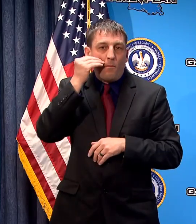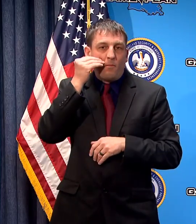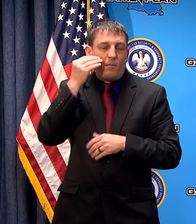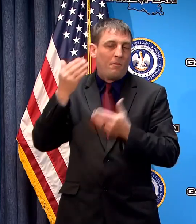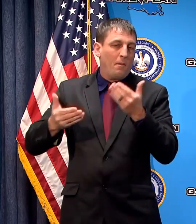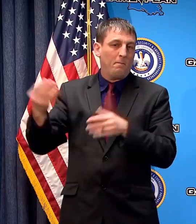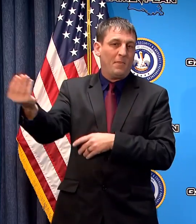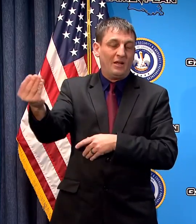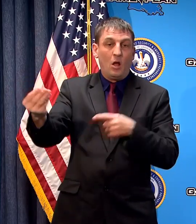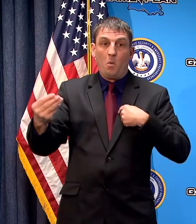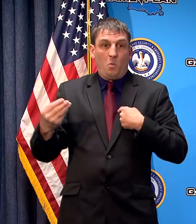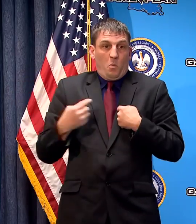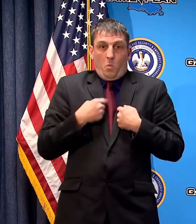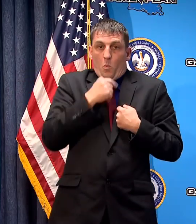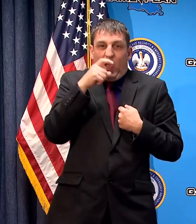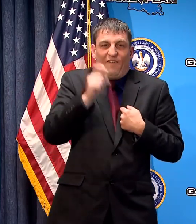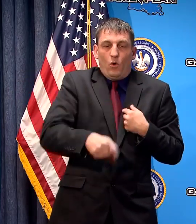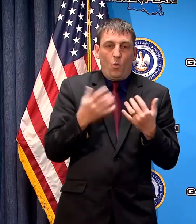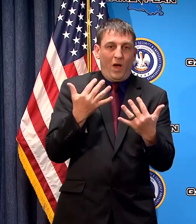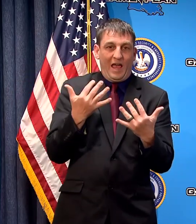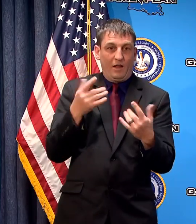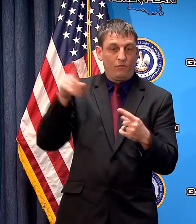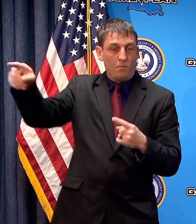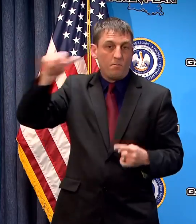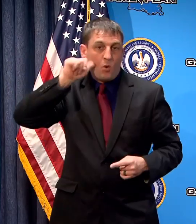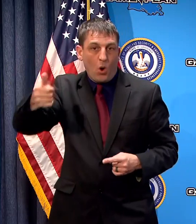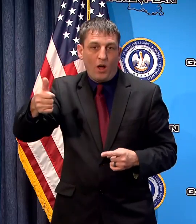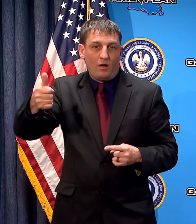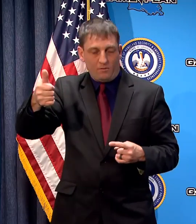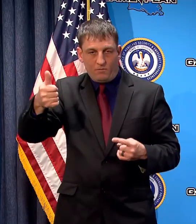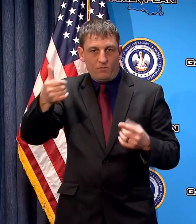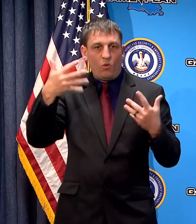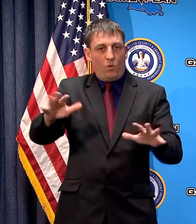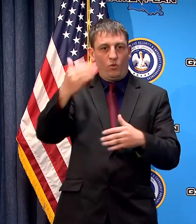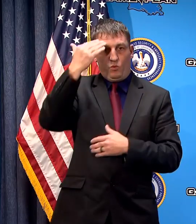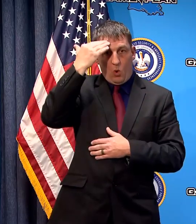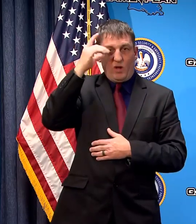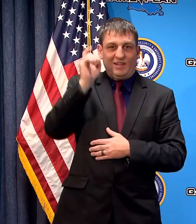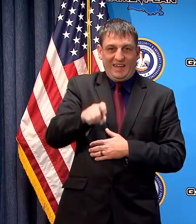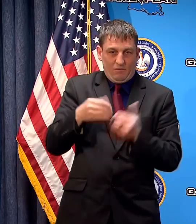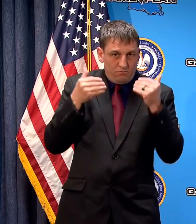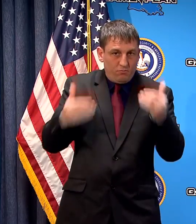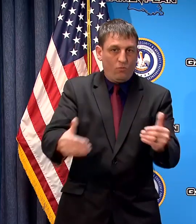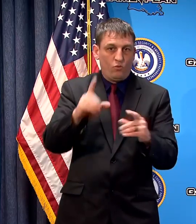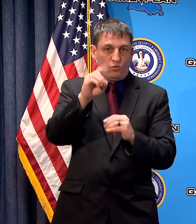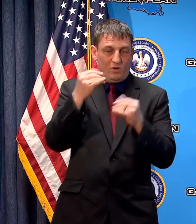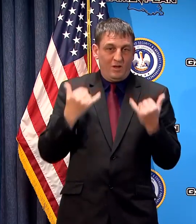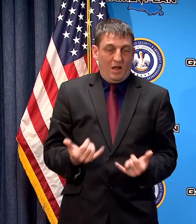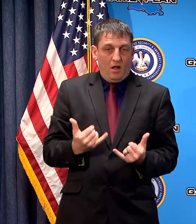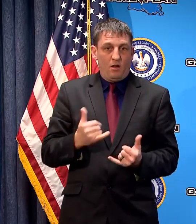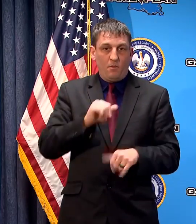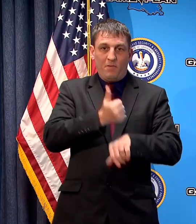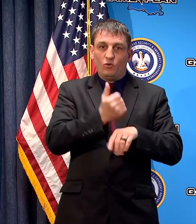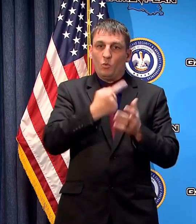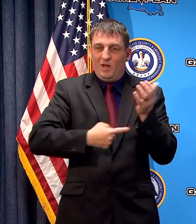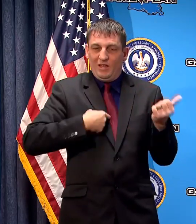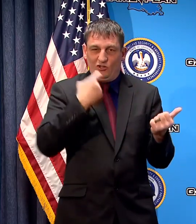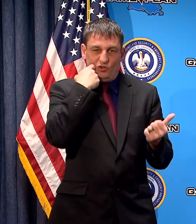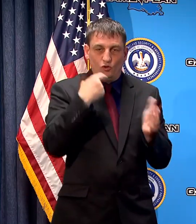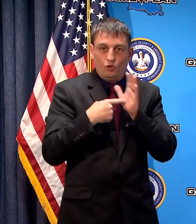we don't have to wait till tomorrow now to know that we need to pull this trigger based on the information that I just showed you